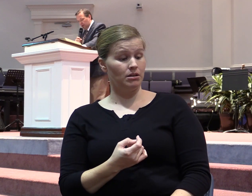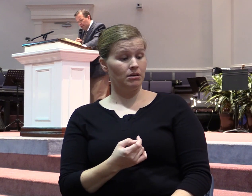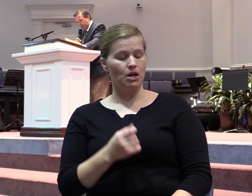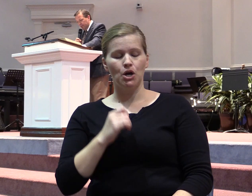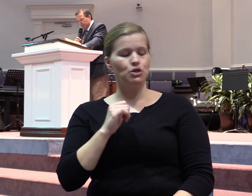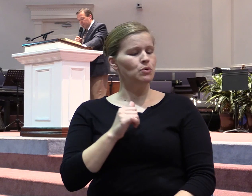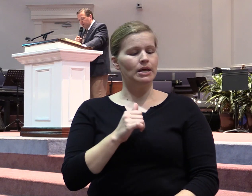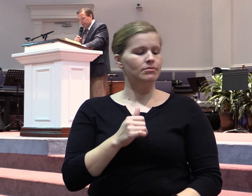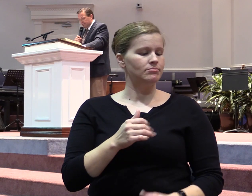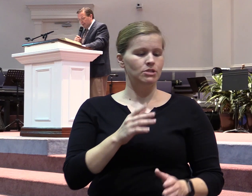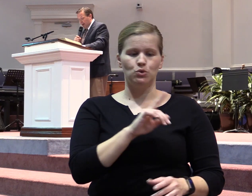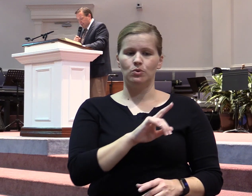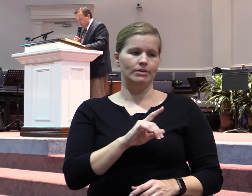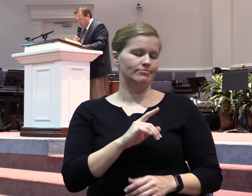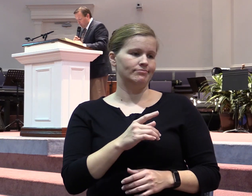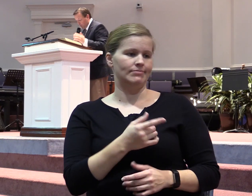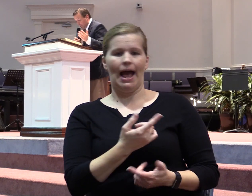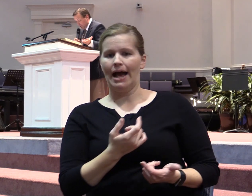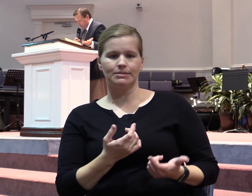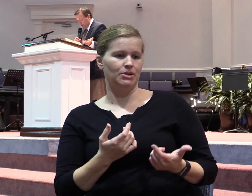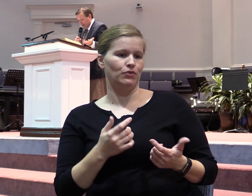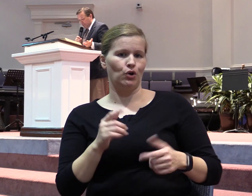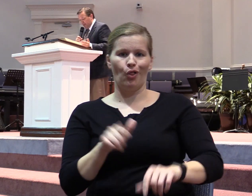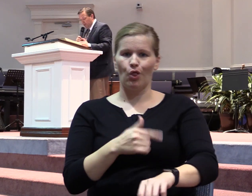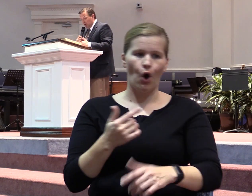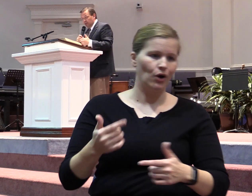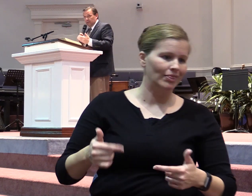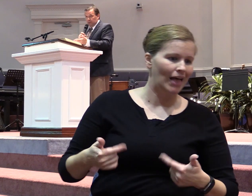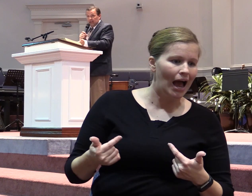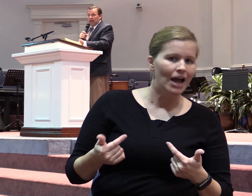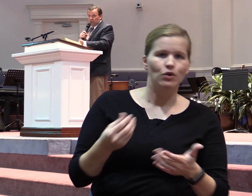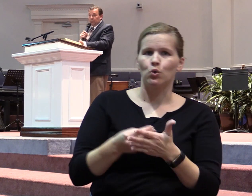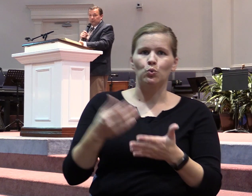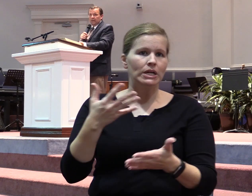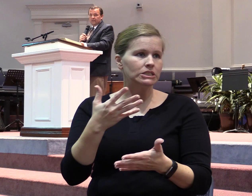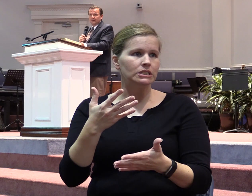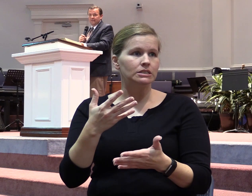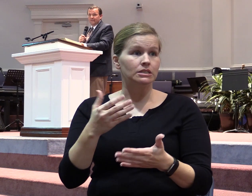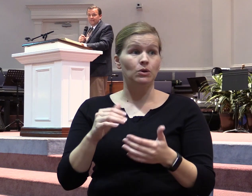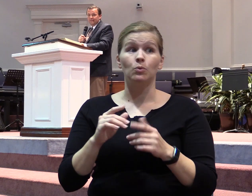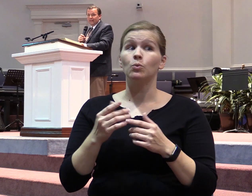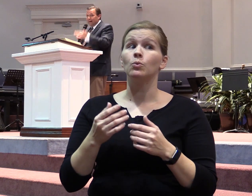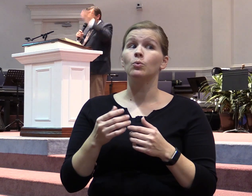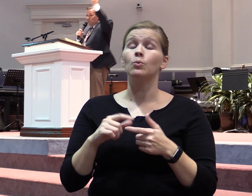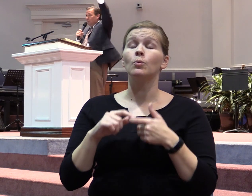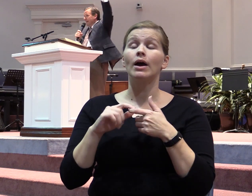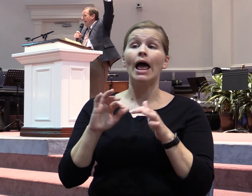life, neither hast thou asked for riches for thyself. Now, how do we pray? God, I don't want to die.